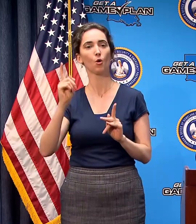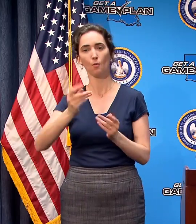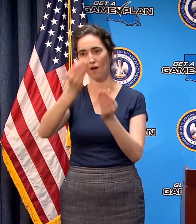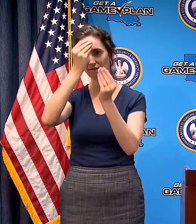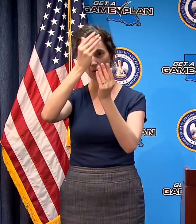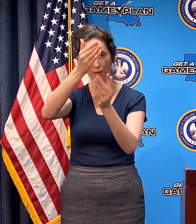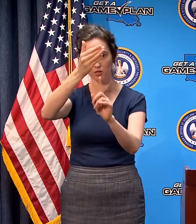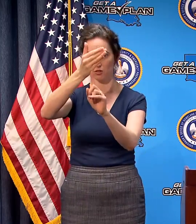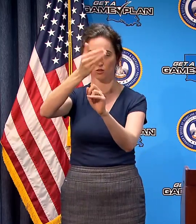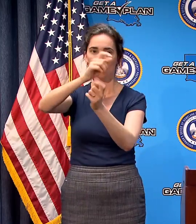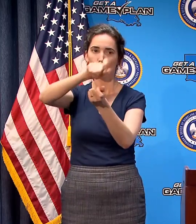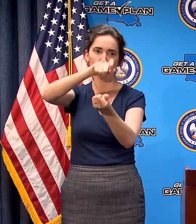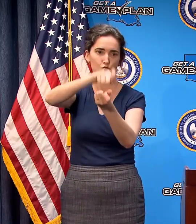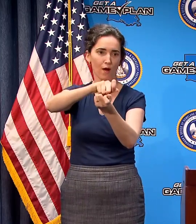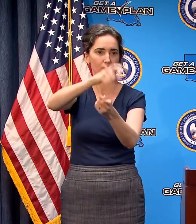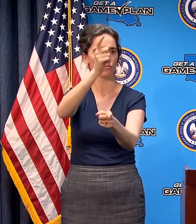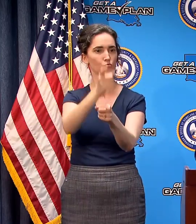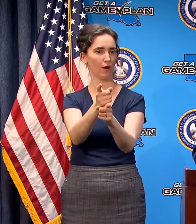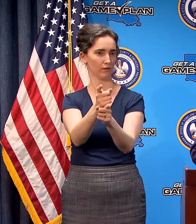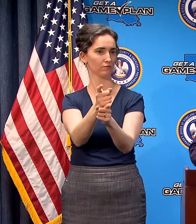information possible